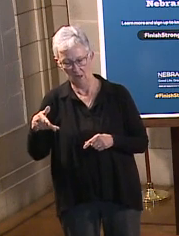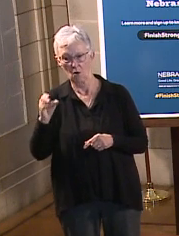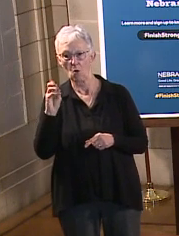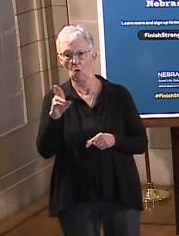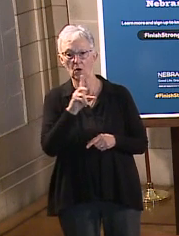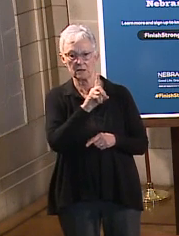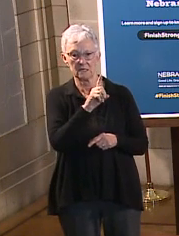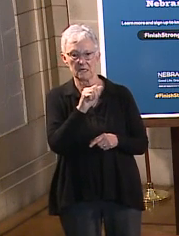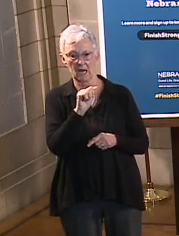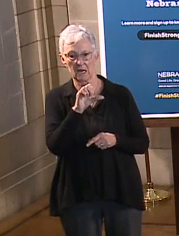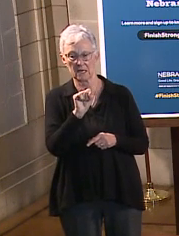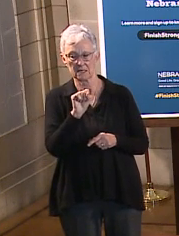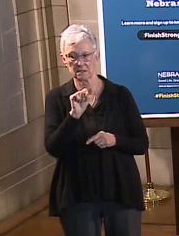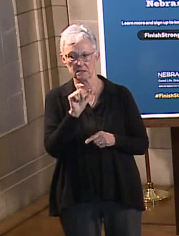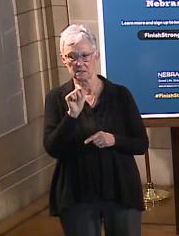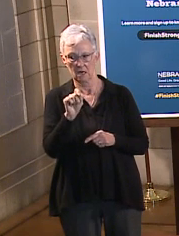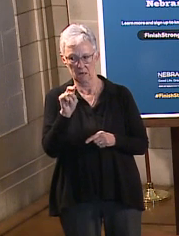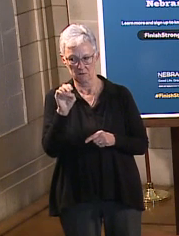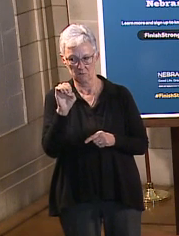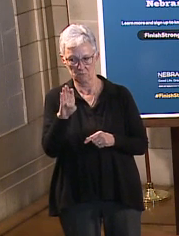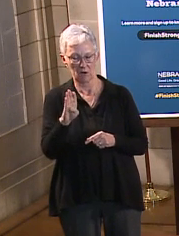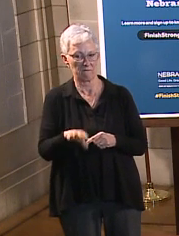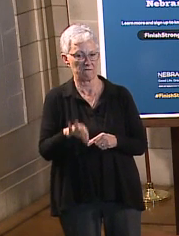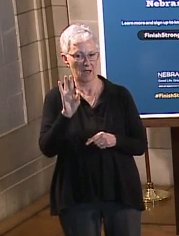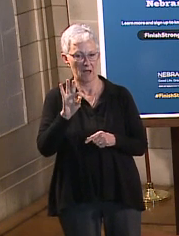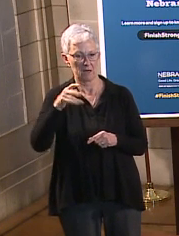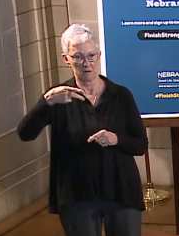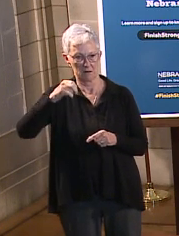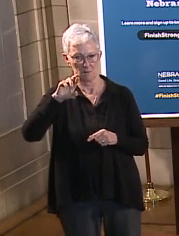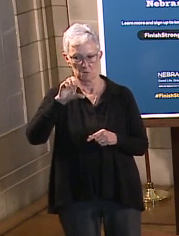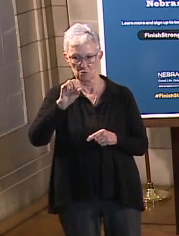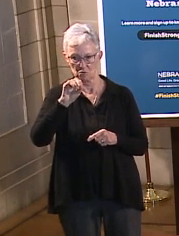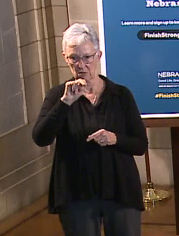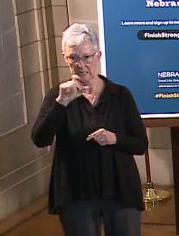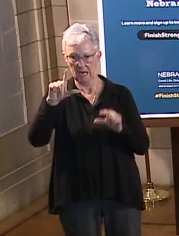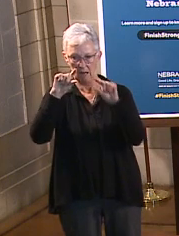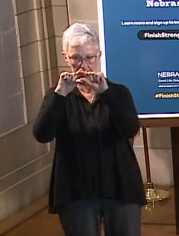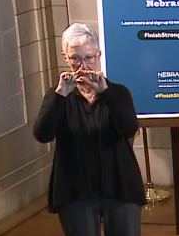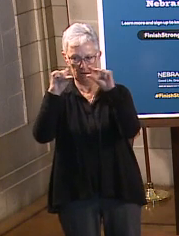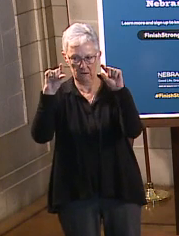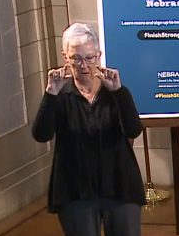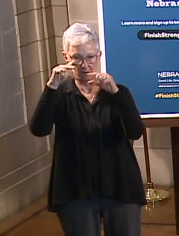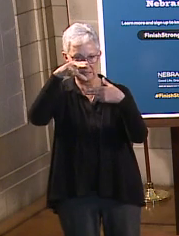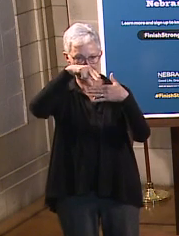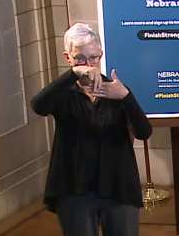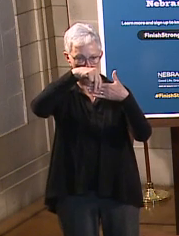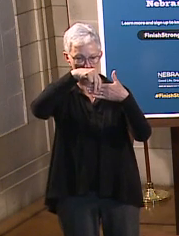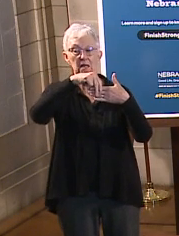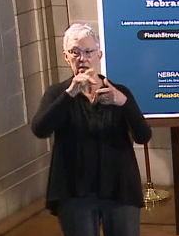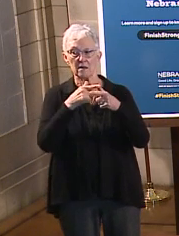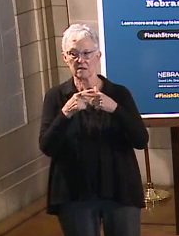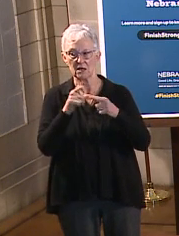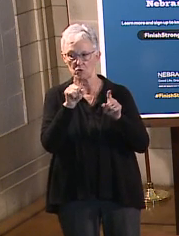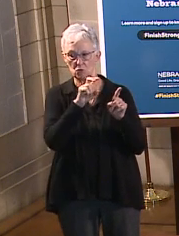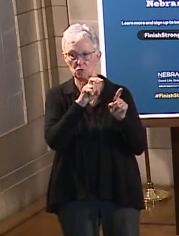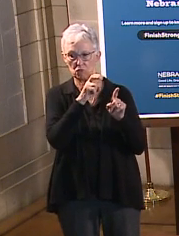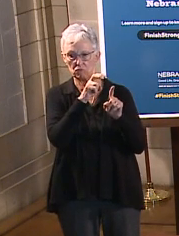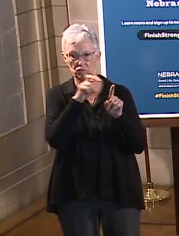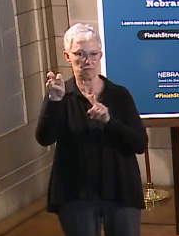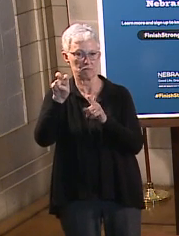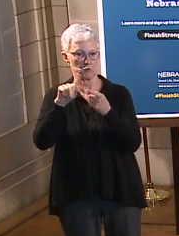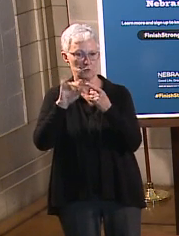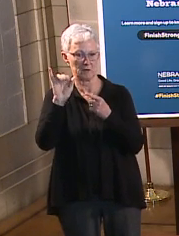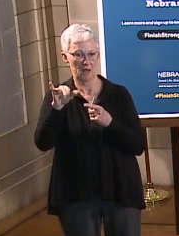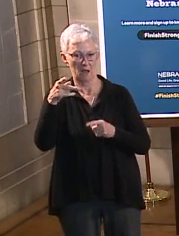.gov and find the personnel tab and they'll be able to very intuitively navigate, uh, to that page and find employment